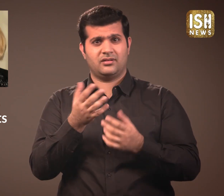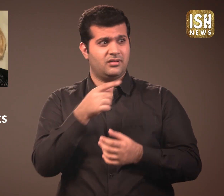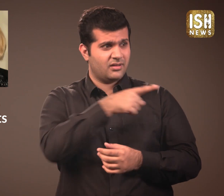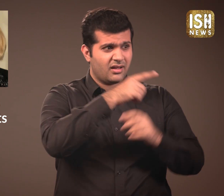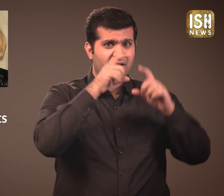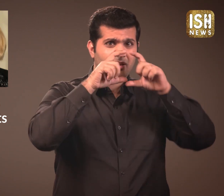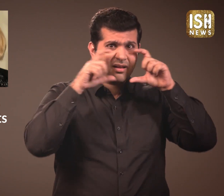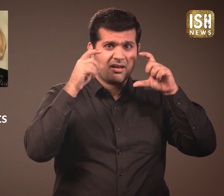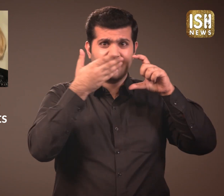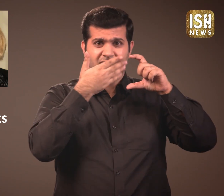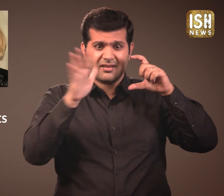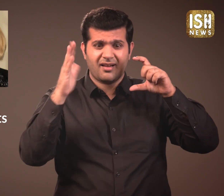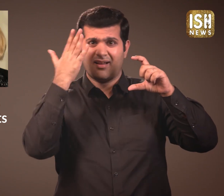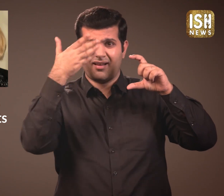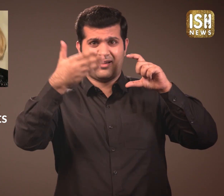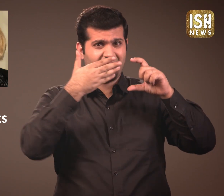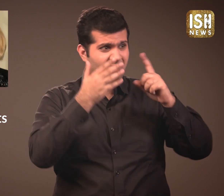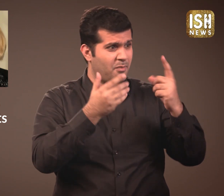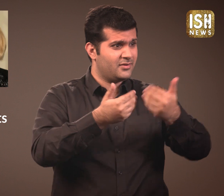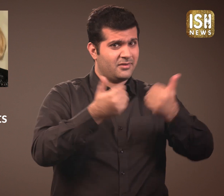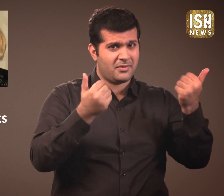They did not want to pay for the masks separately.